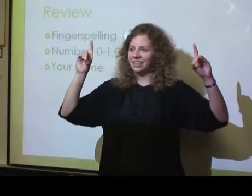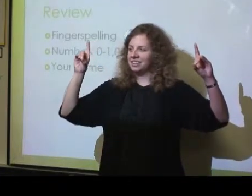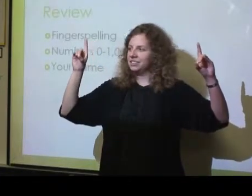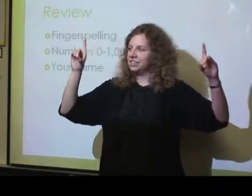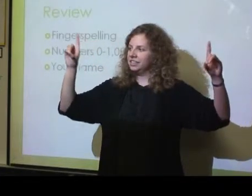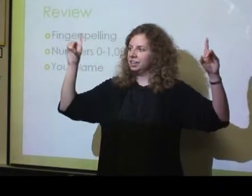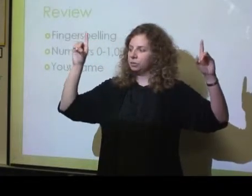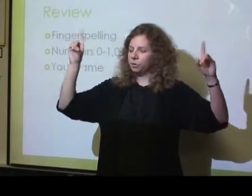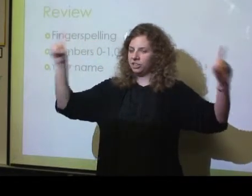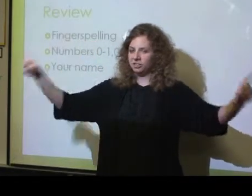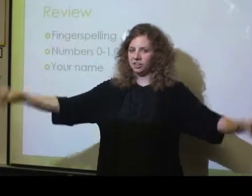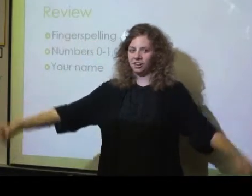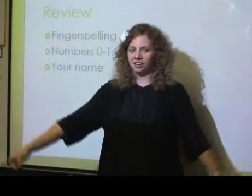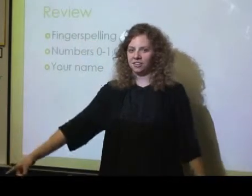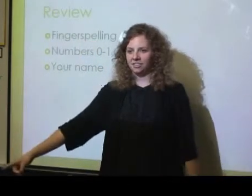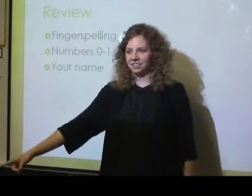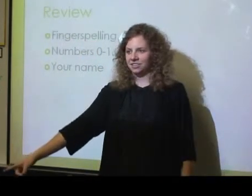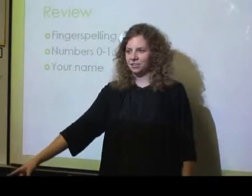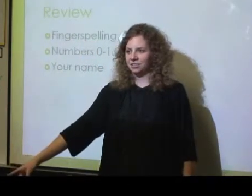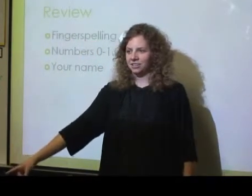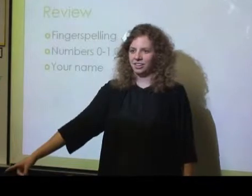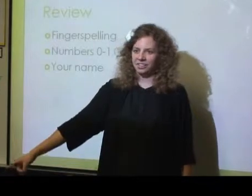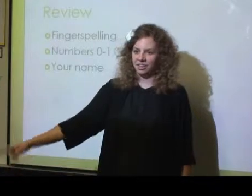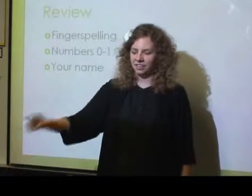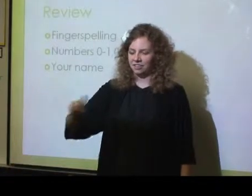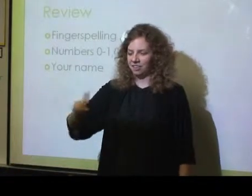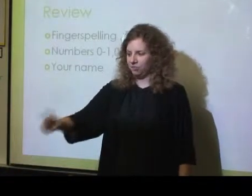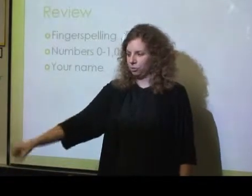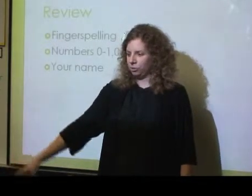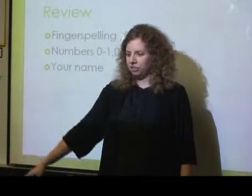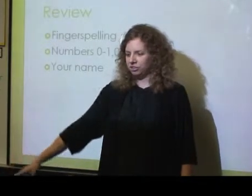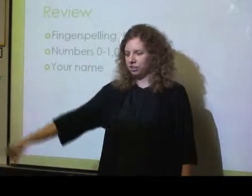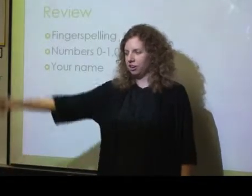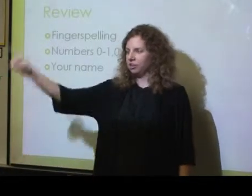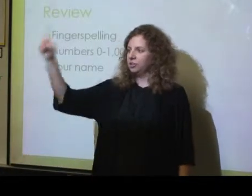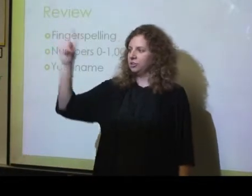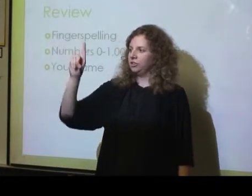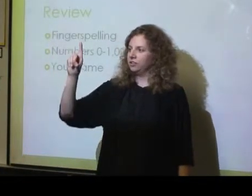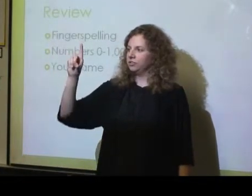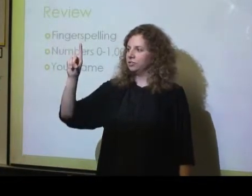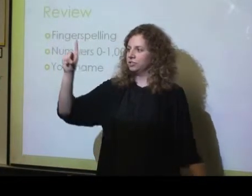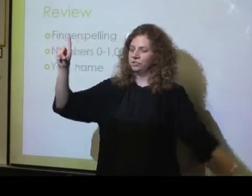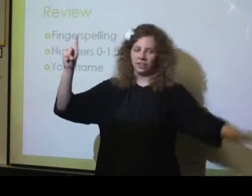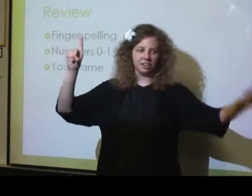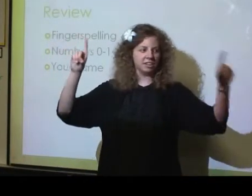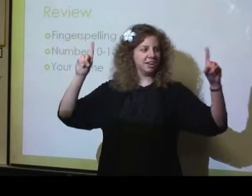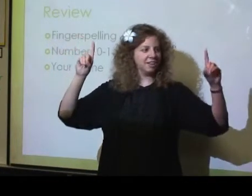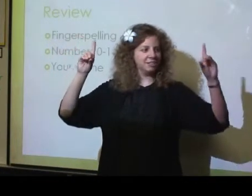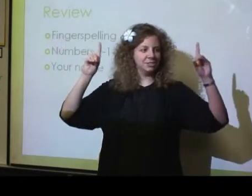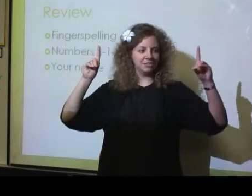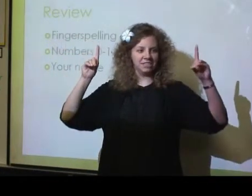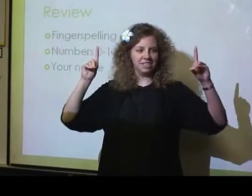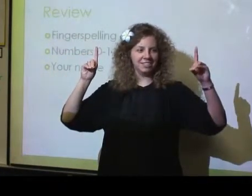And D, like you're pointing to the dog. That's the new thing that I decide. Like, if you're pointing to the dog, you have just your finger like that. So you have a D.